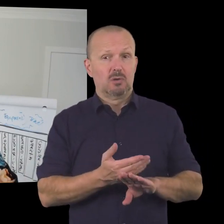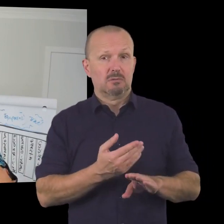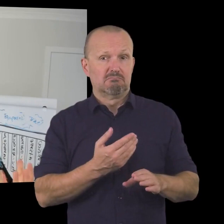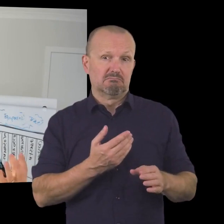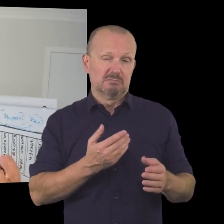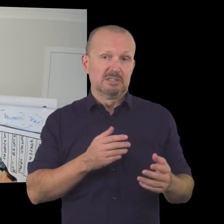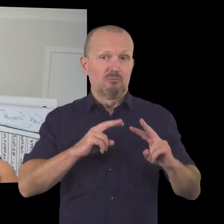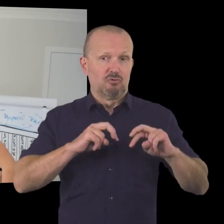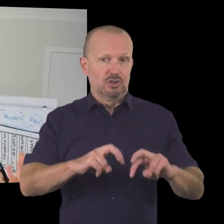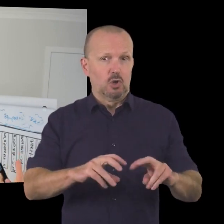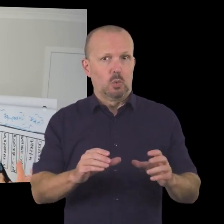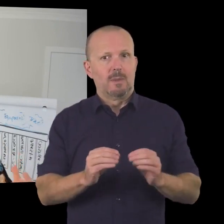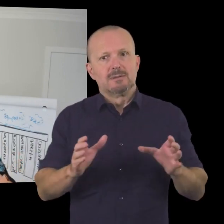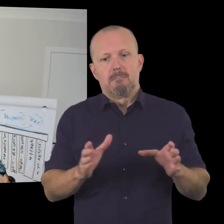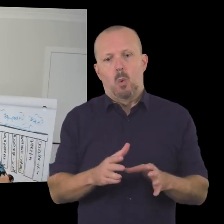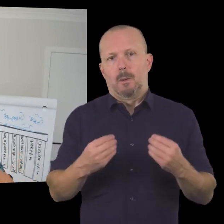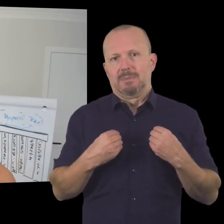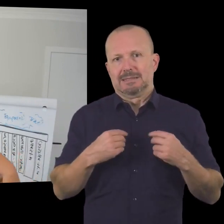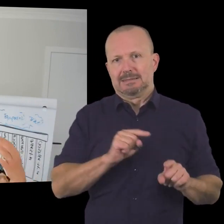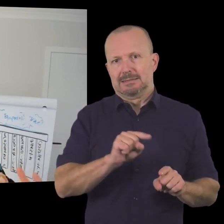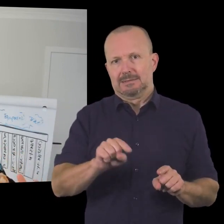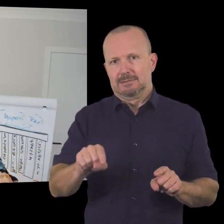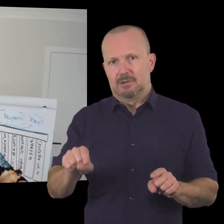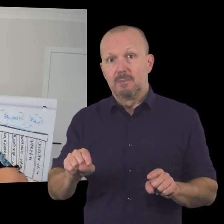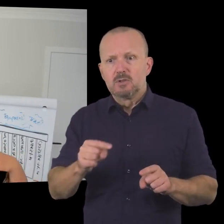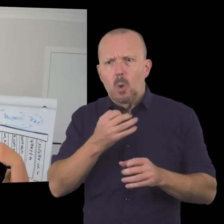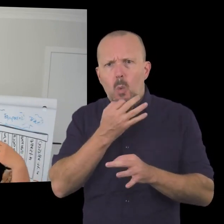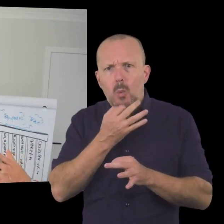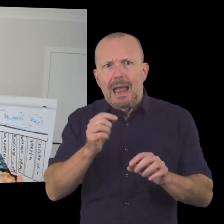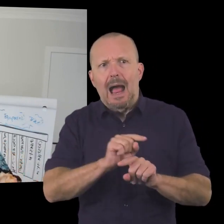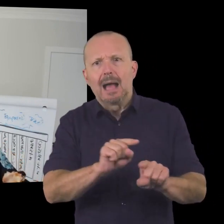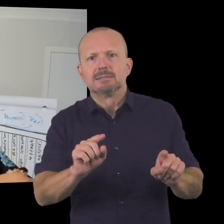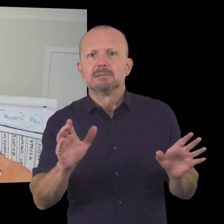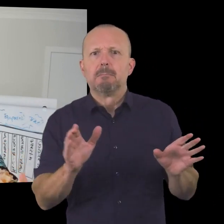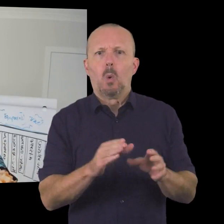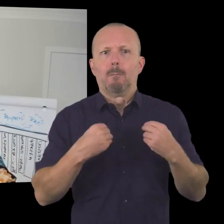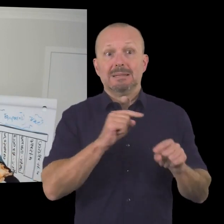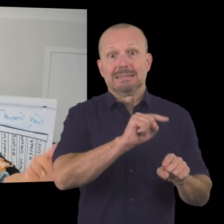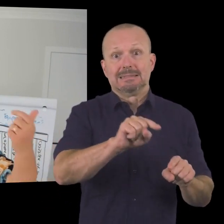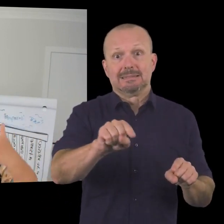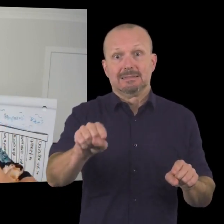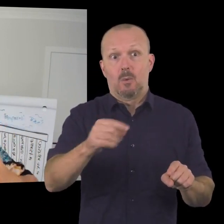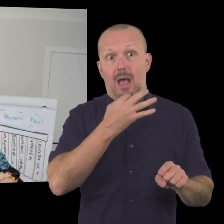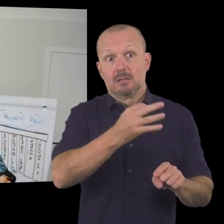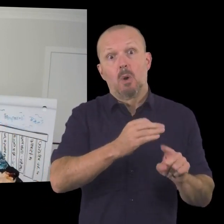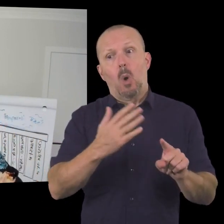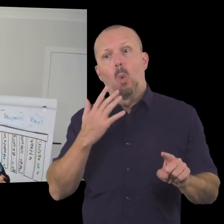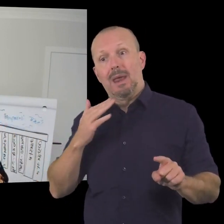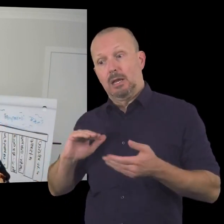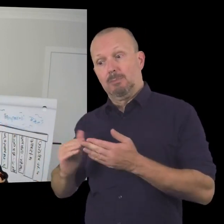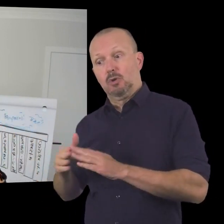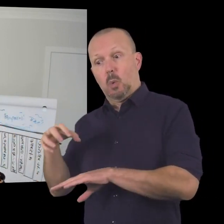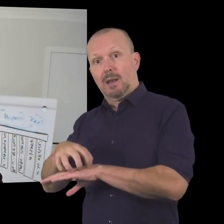uh we asked those small businesses what is it that makes you or that encourages you to give when a community organization